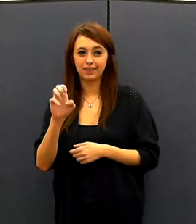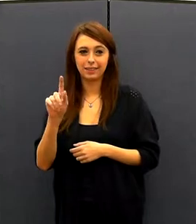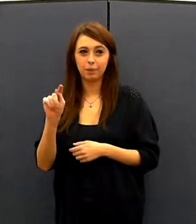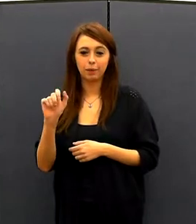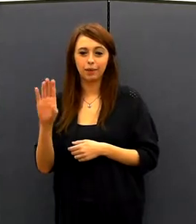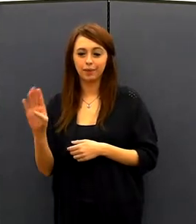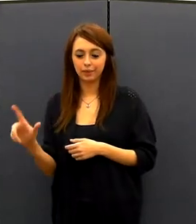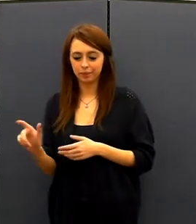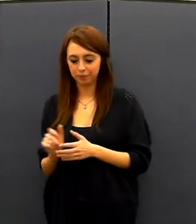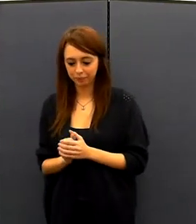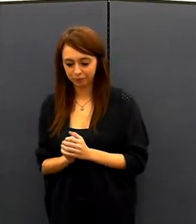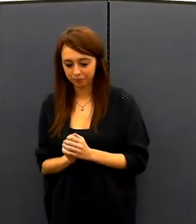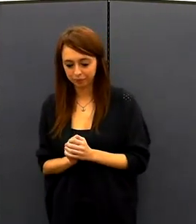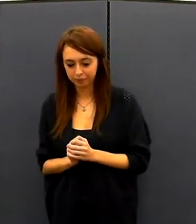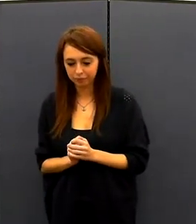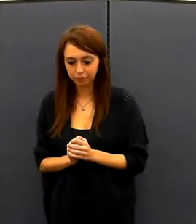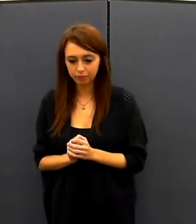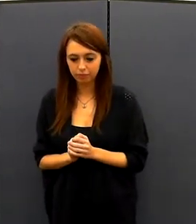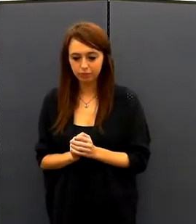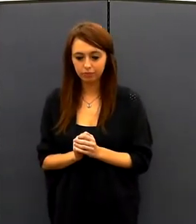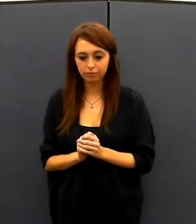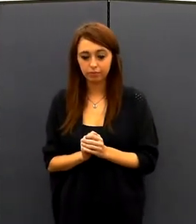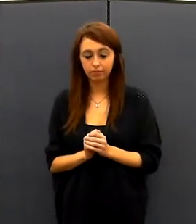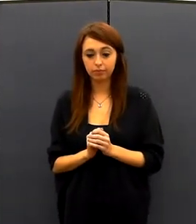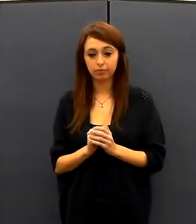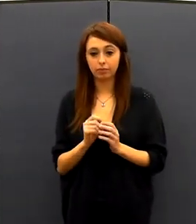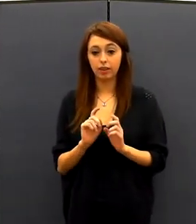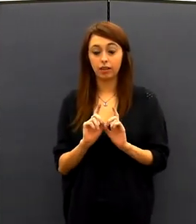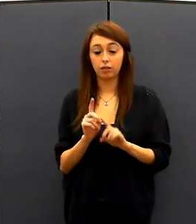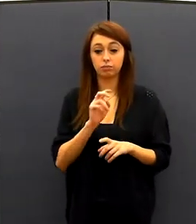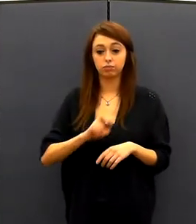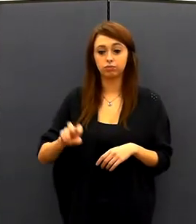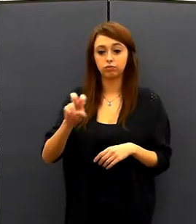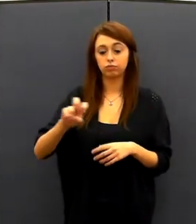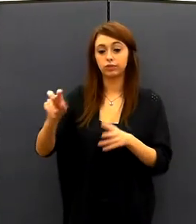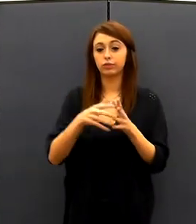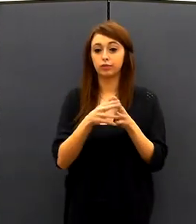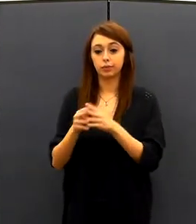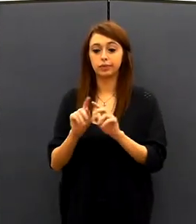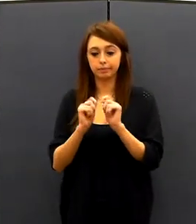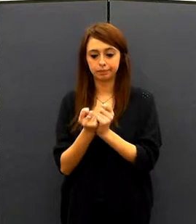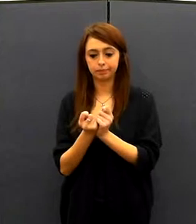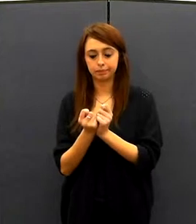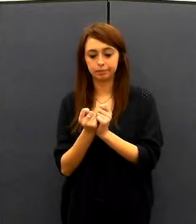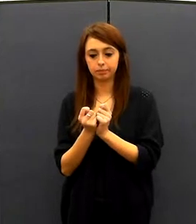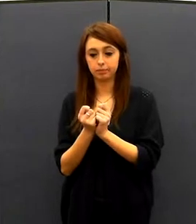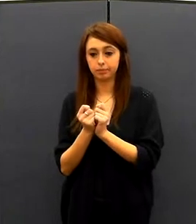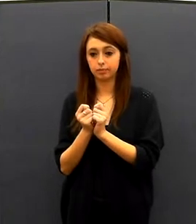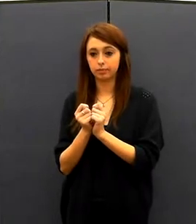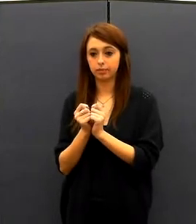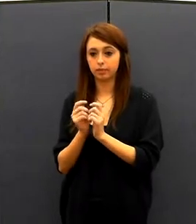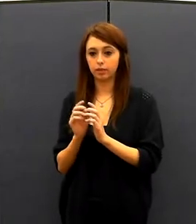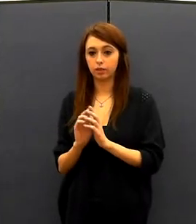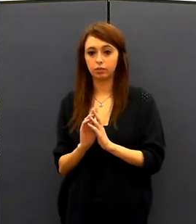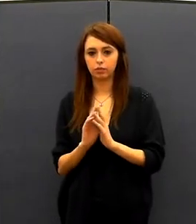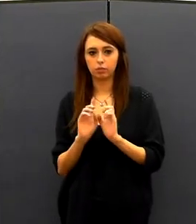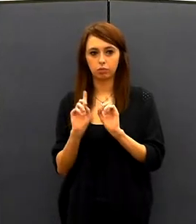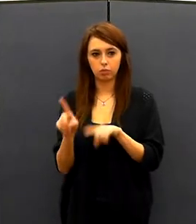So I was selected for that traveling football team and I got the opportunity to travel to one year tomorrow. The following year